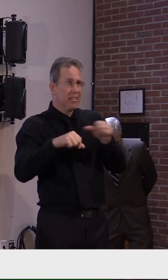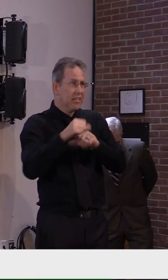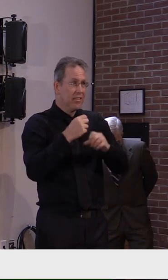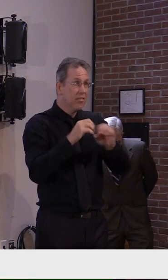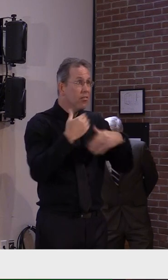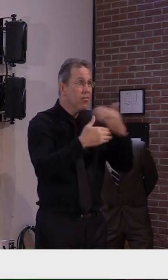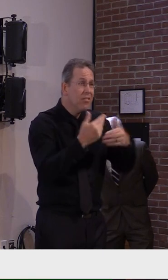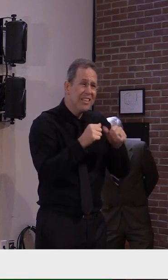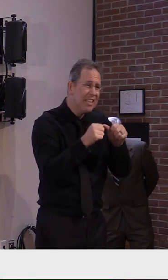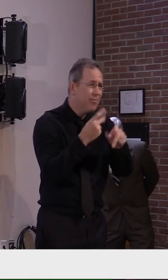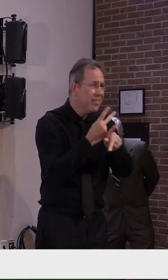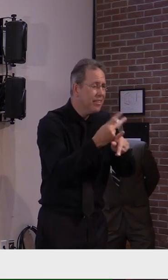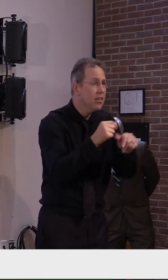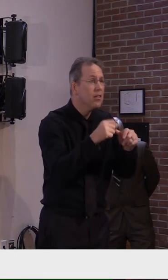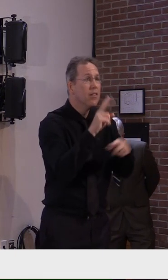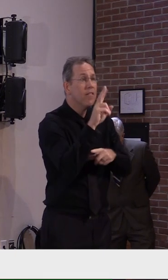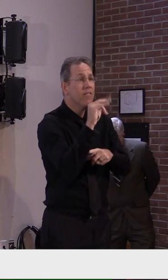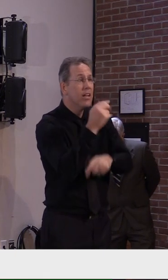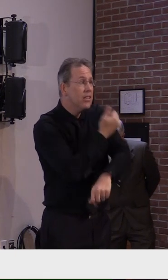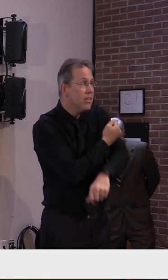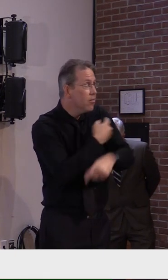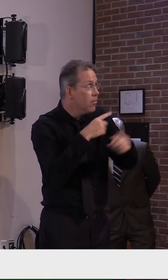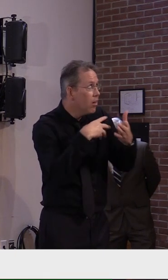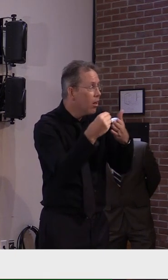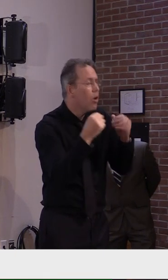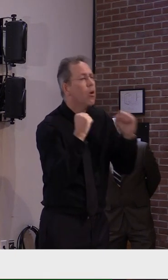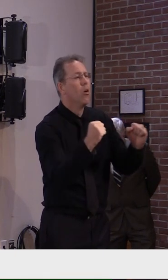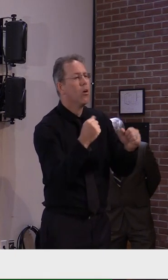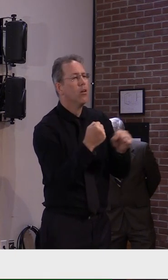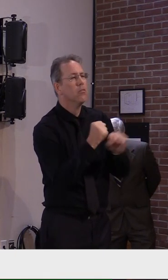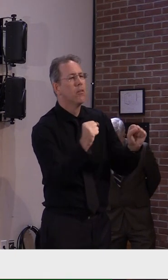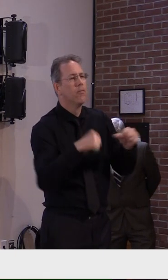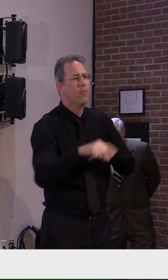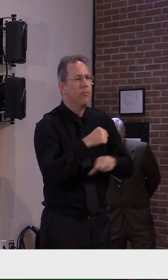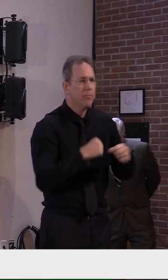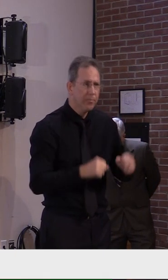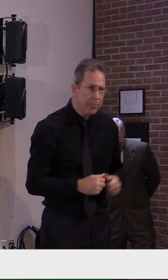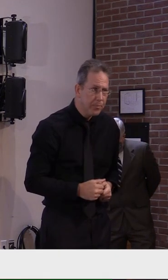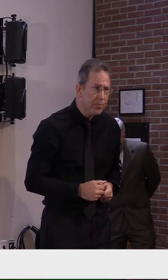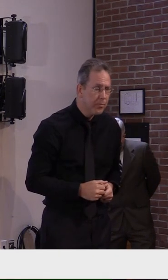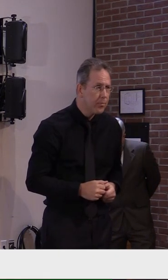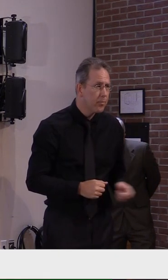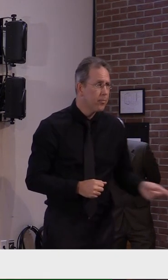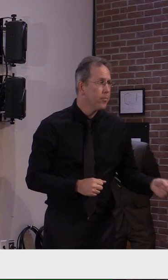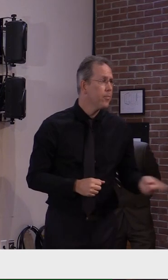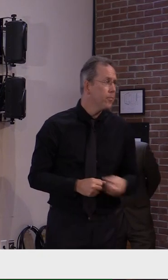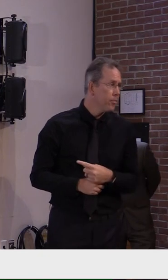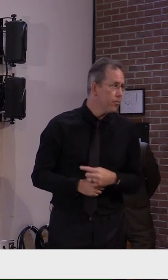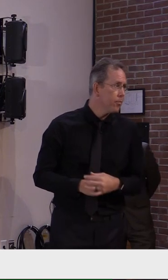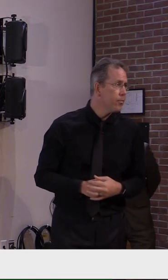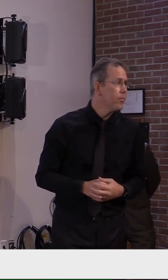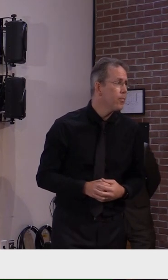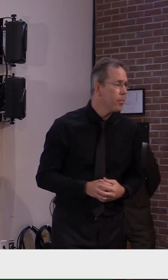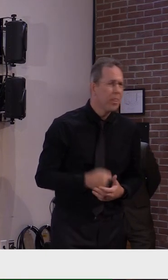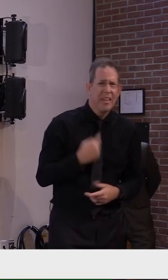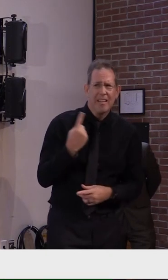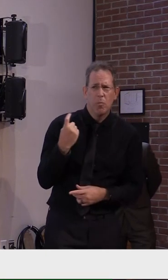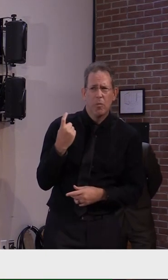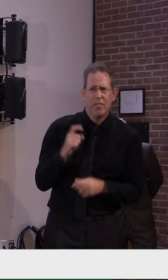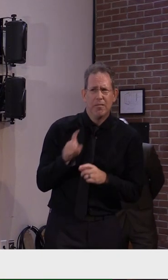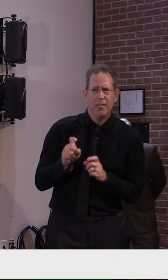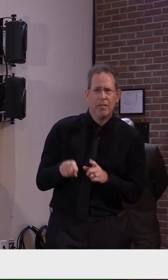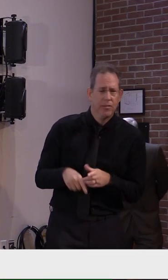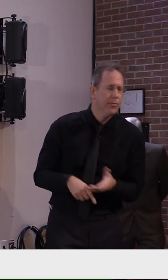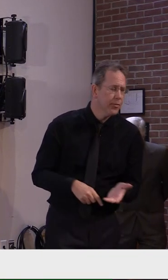great and then just really quick follow-up thank you i um i don't mean to put you on the couch here but you you've really been widely praised how you